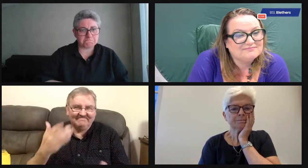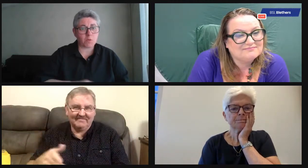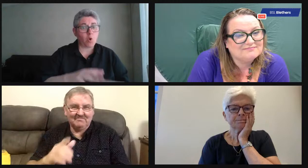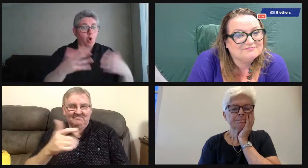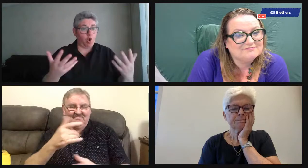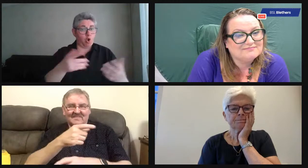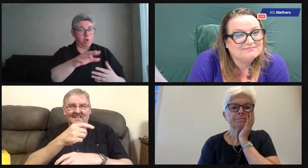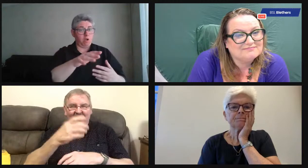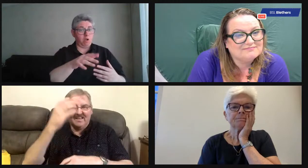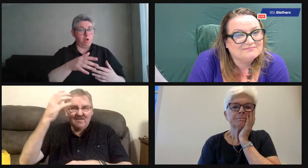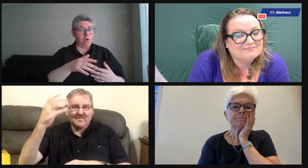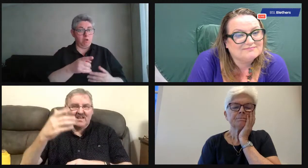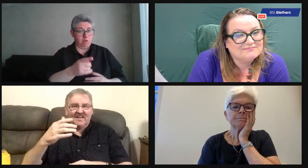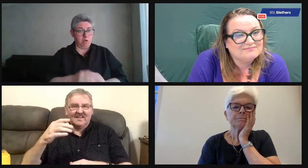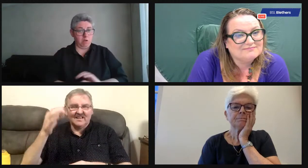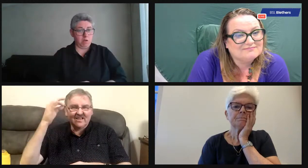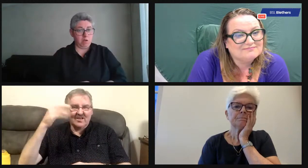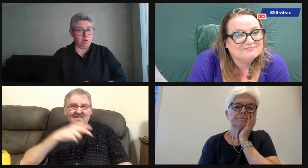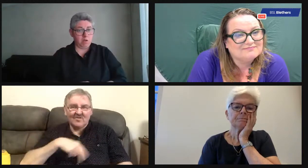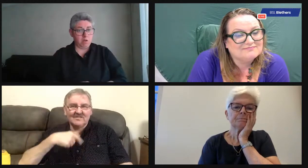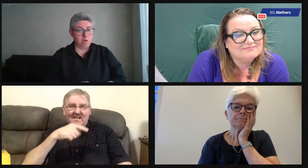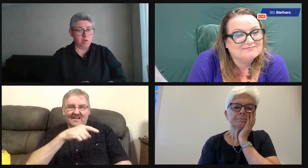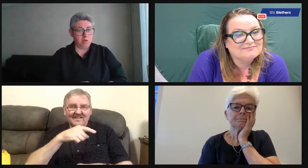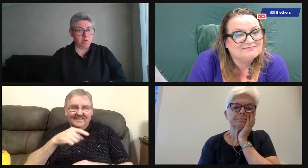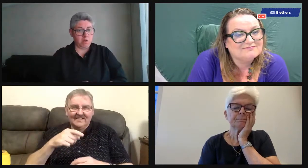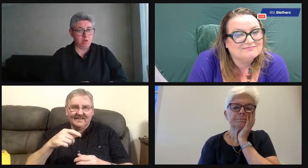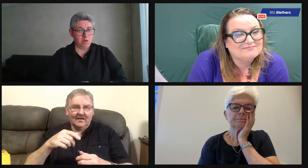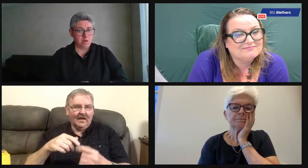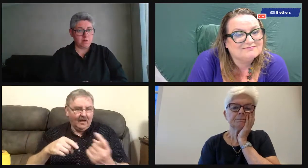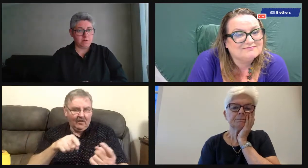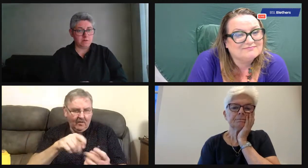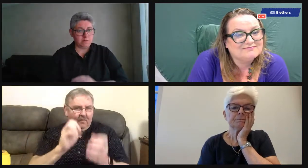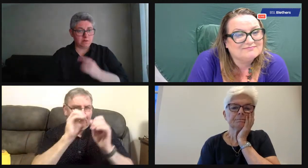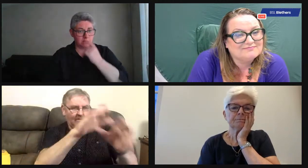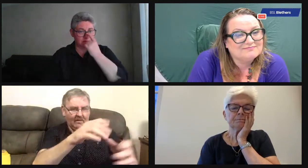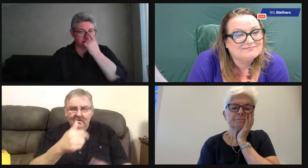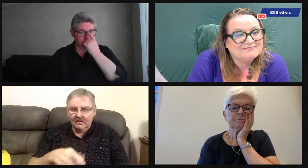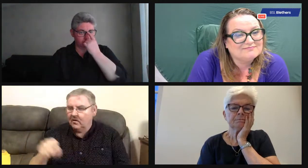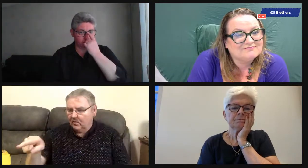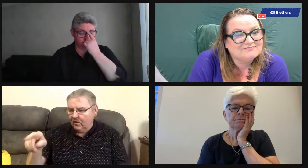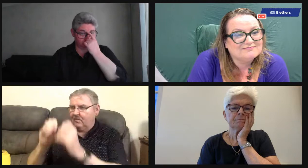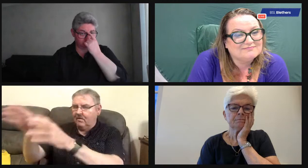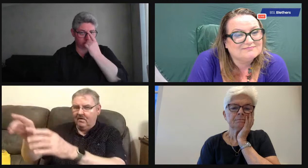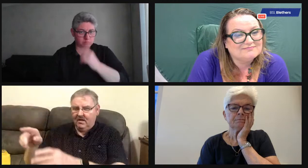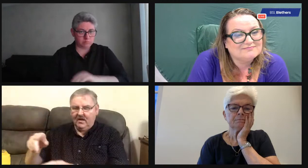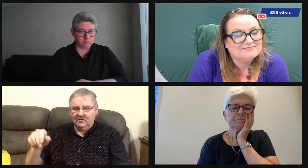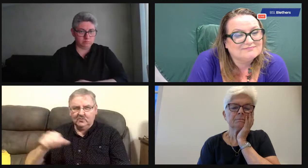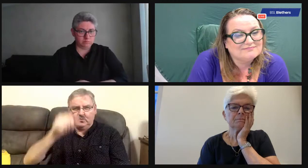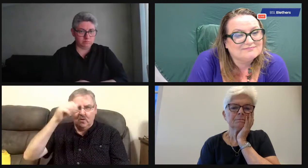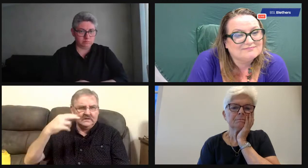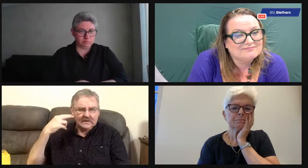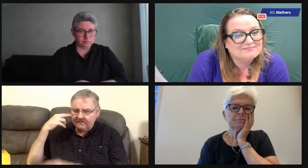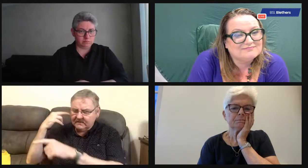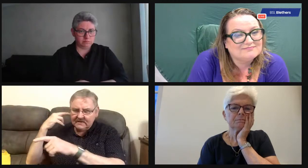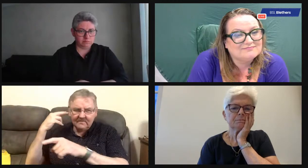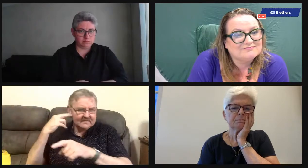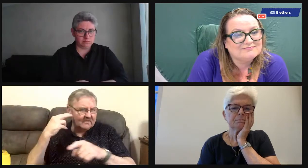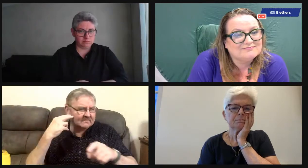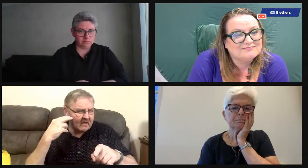to get them in the one building or something, you know, can maybe talk to the council or something like that. I mean, the council have just decided,